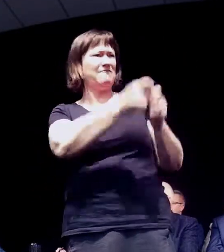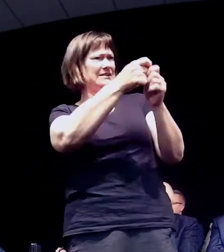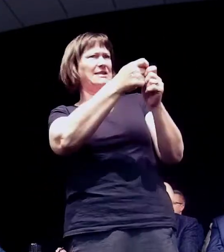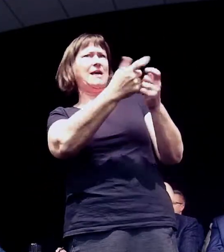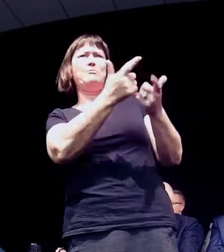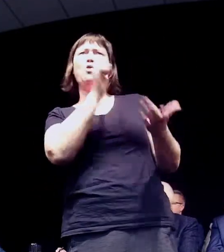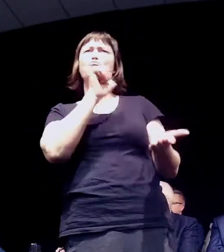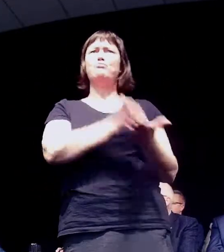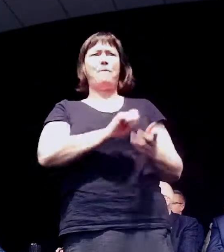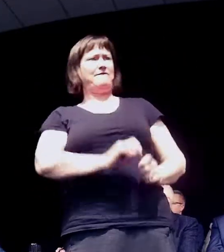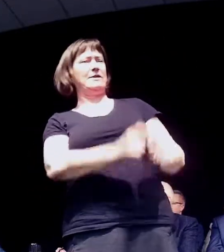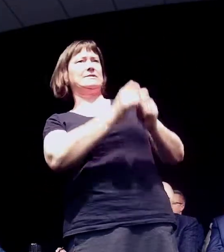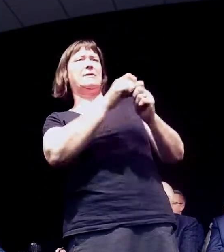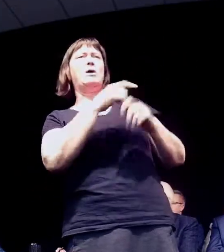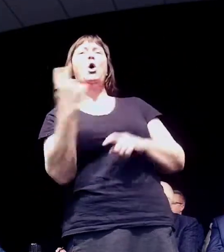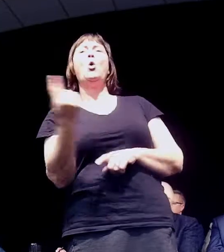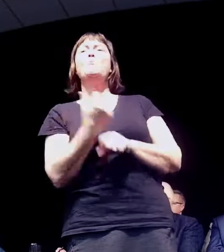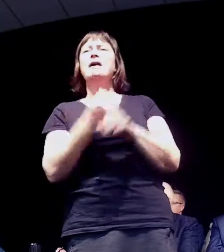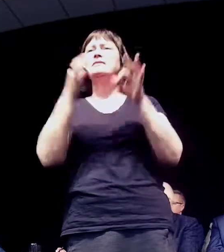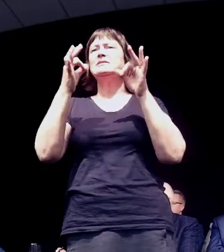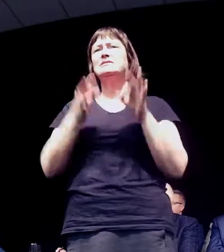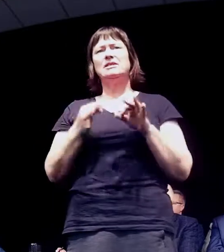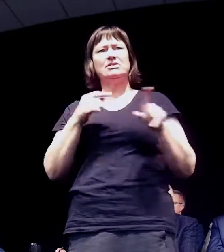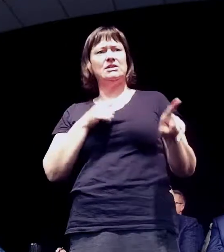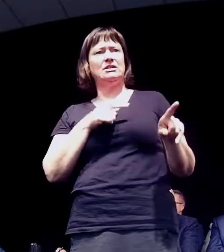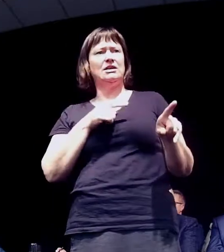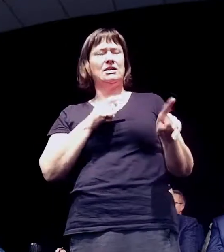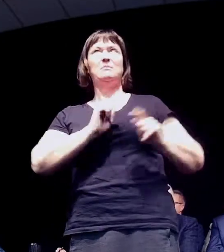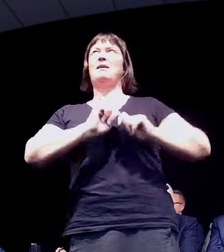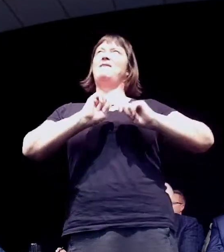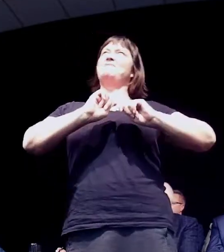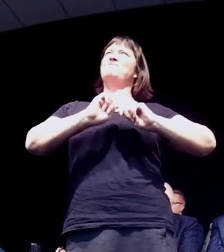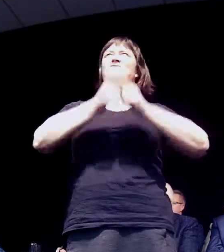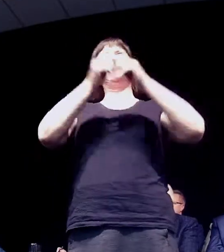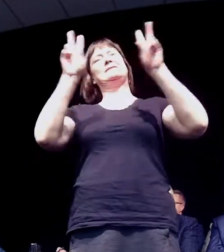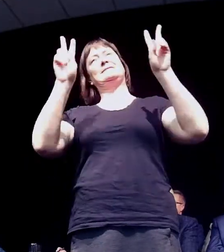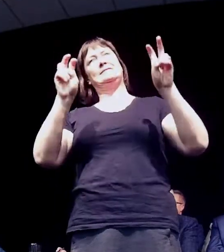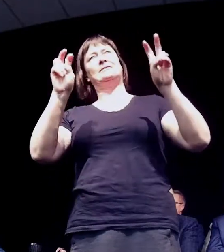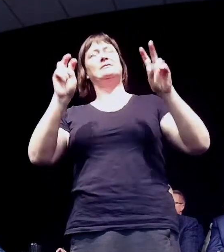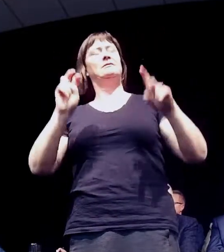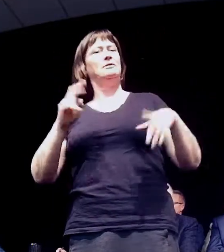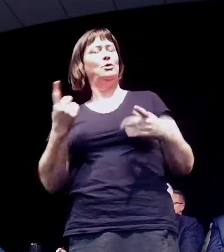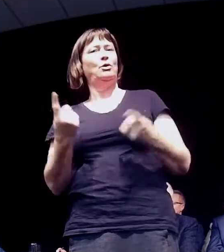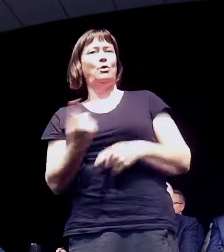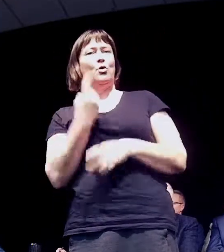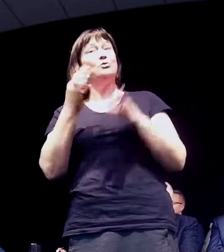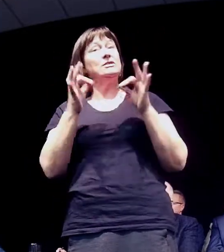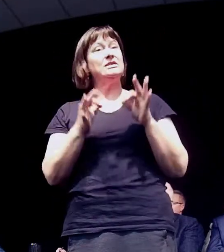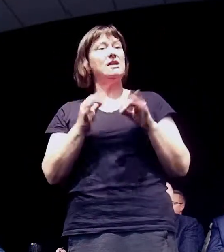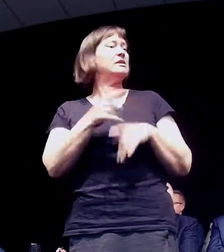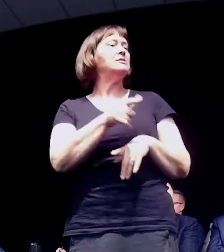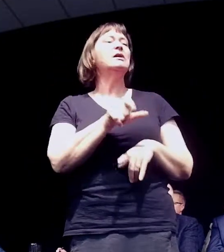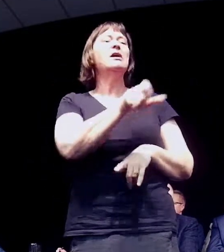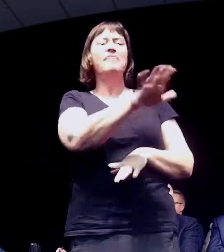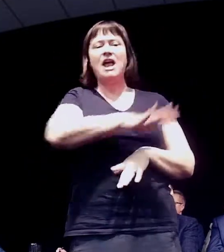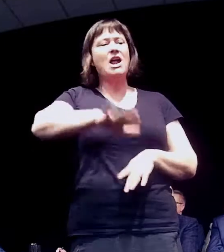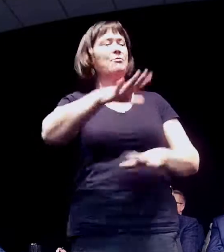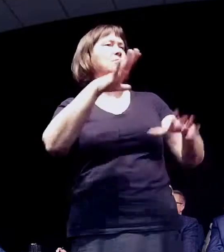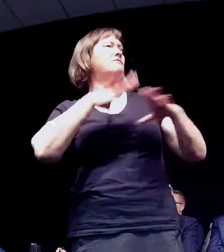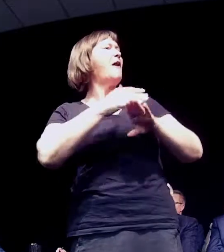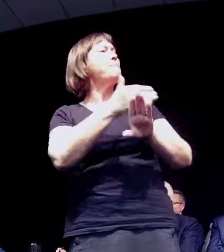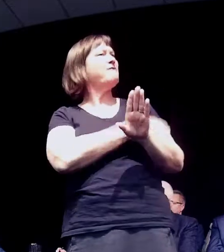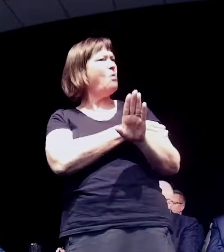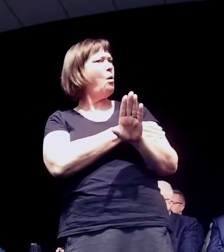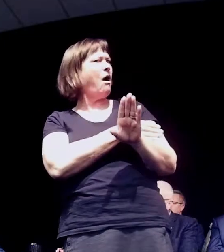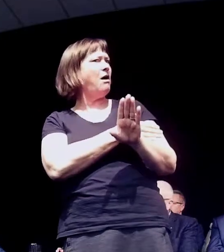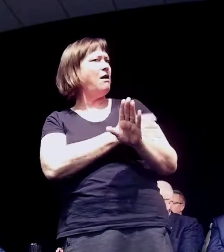being repaired properly? Who made the decision for it to be fixed in the first place? There was nothing wrong with the stretch of road and that's